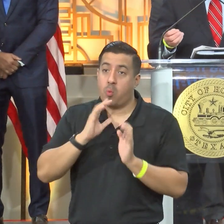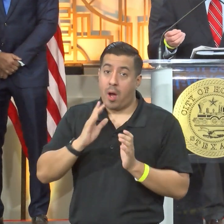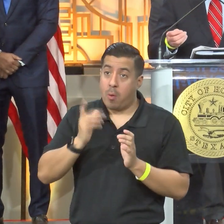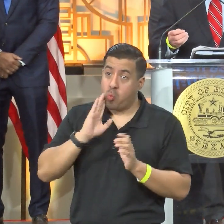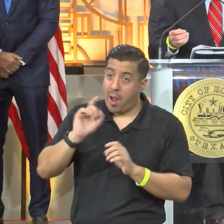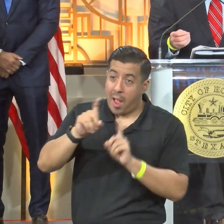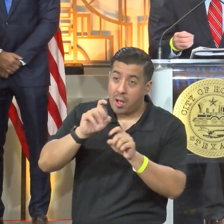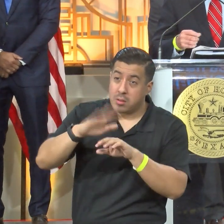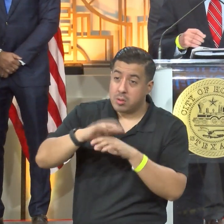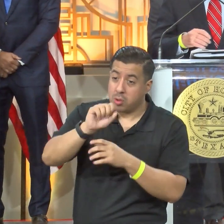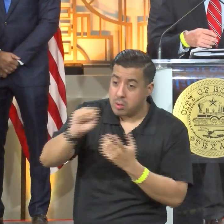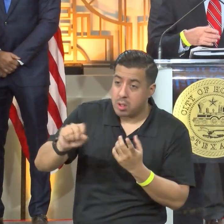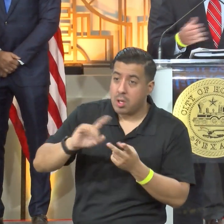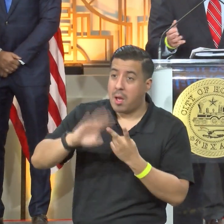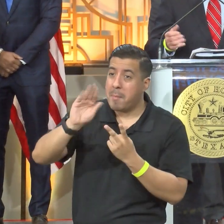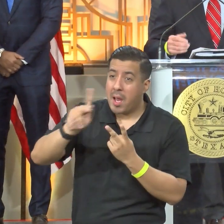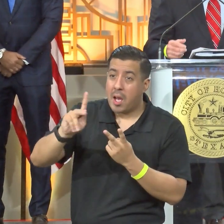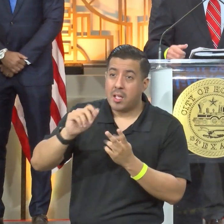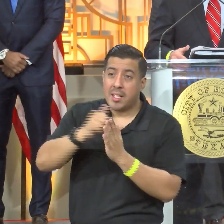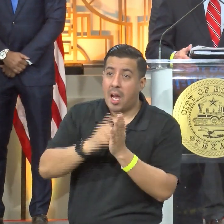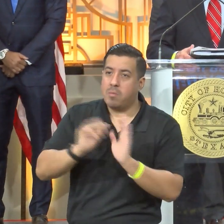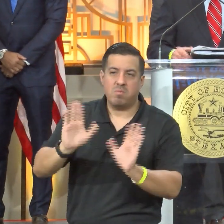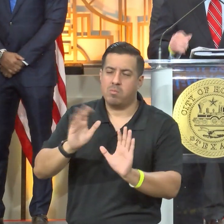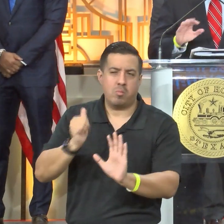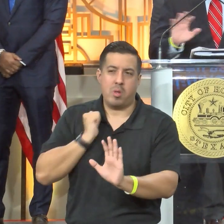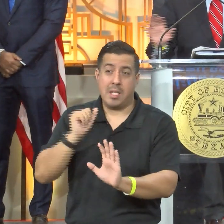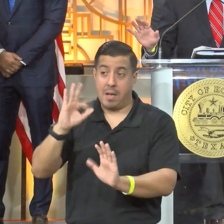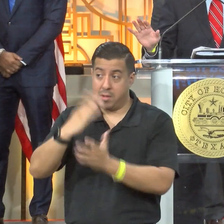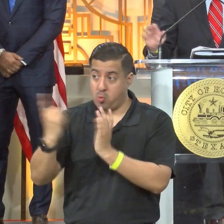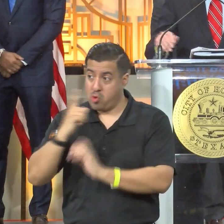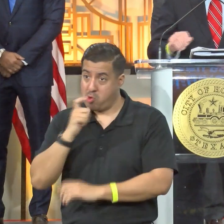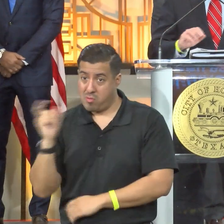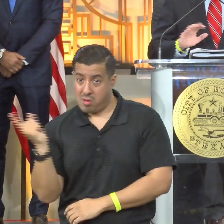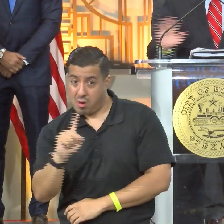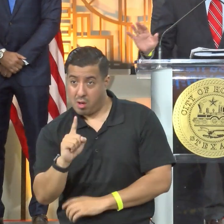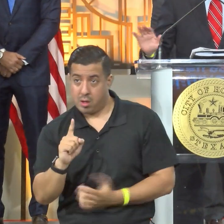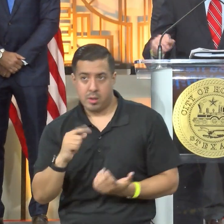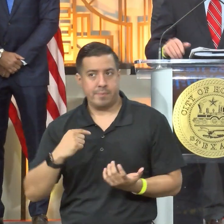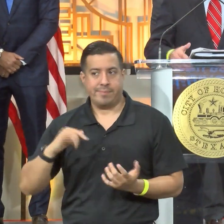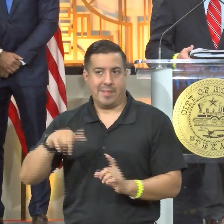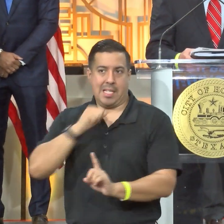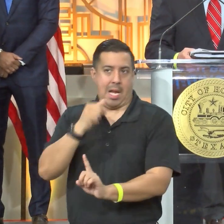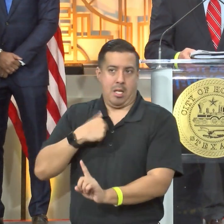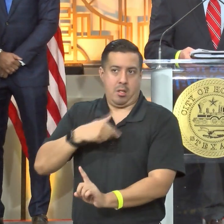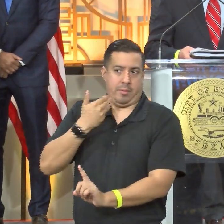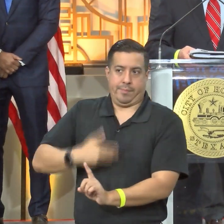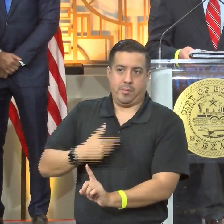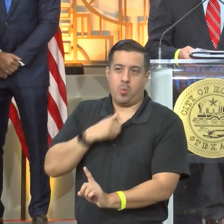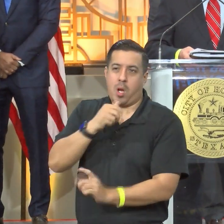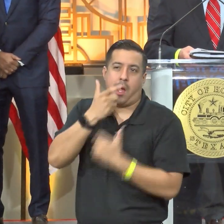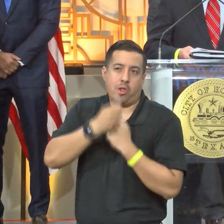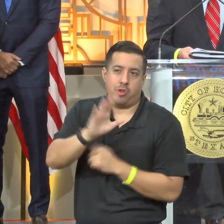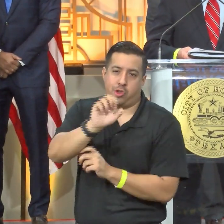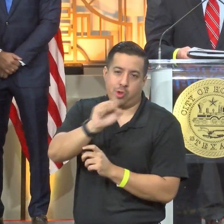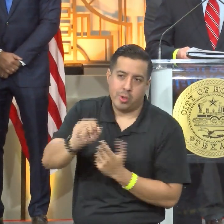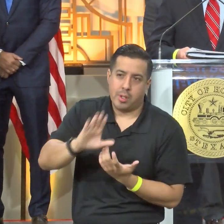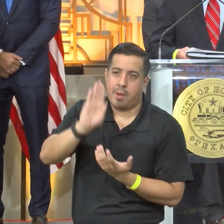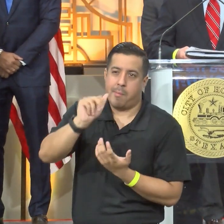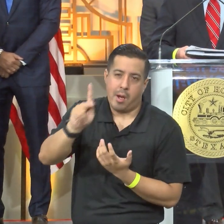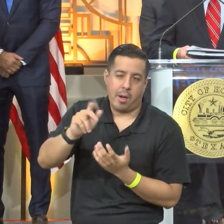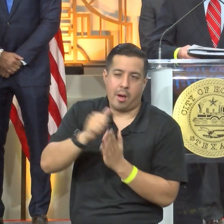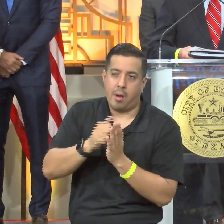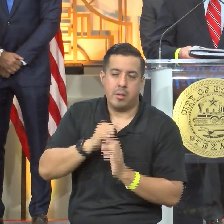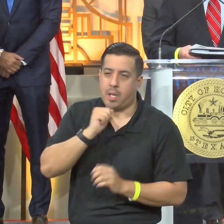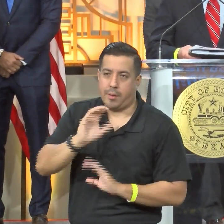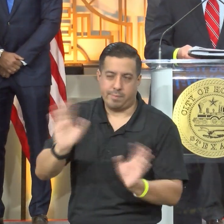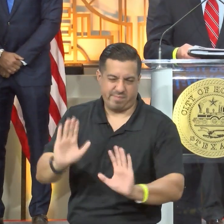accounts none of those types of things so if anyone should show up asking that that is not us we have no interest in that we would never ever ask any of those questions